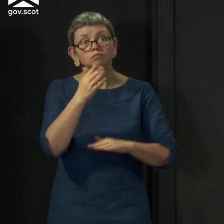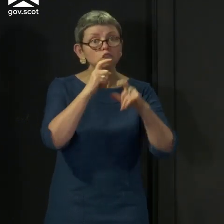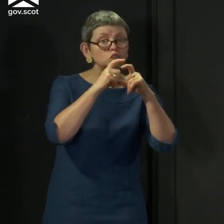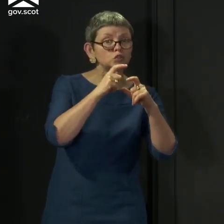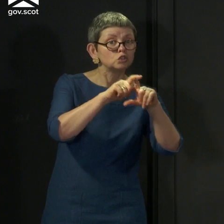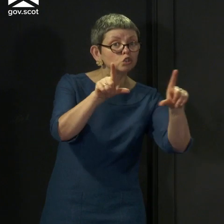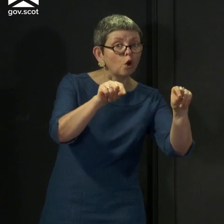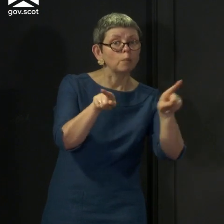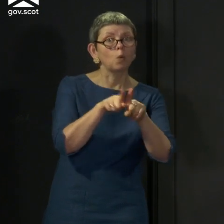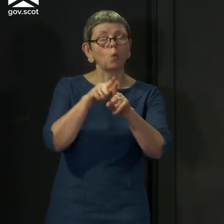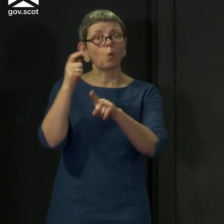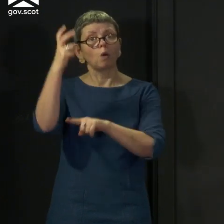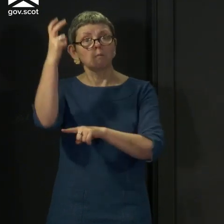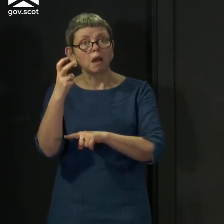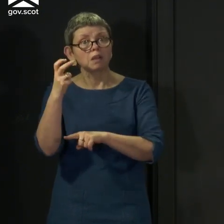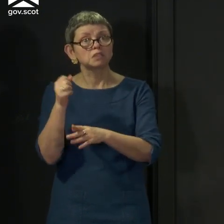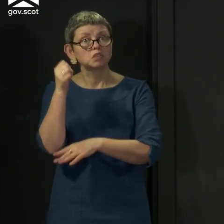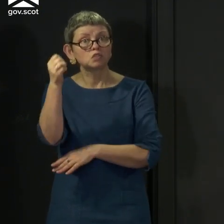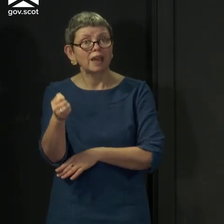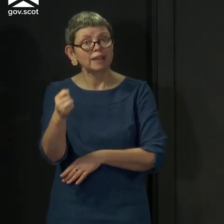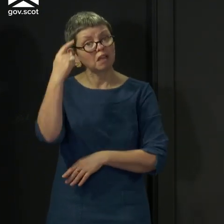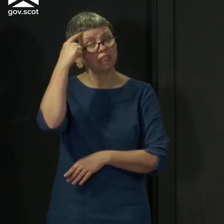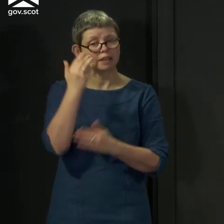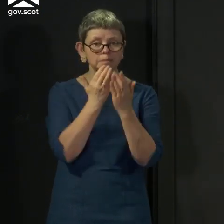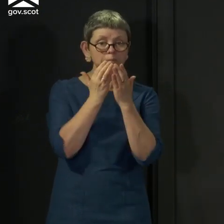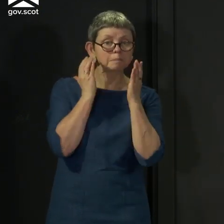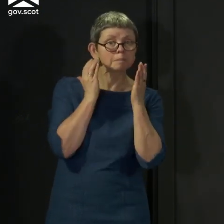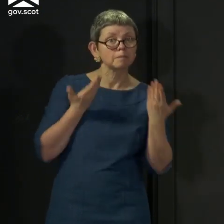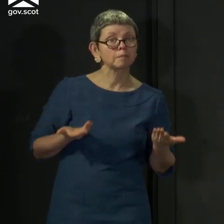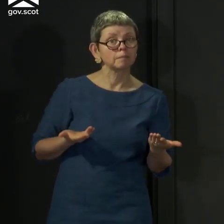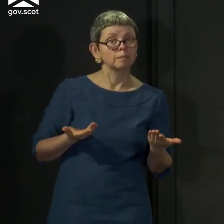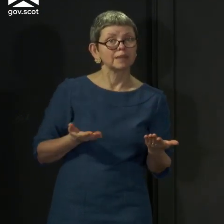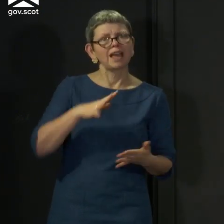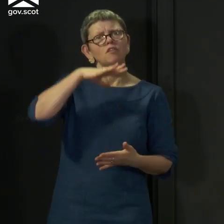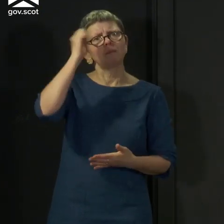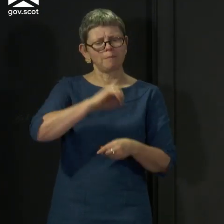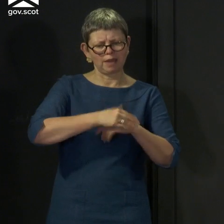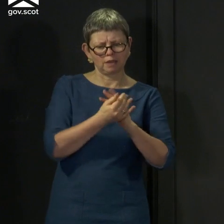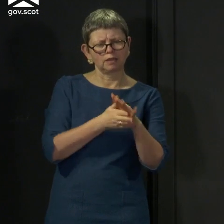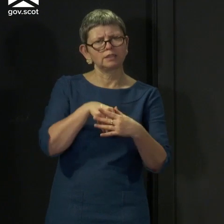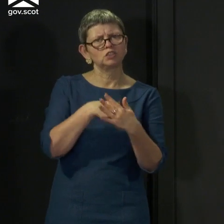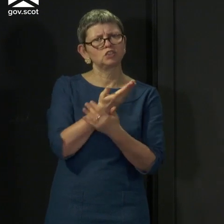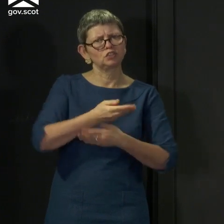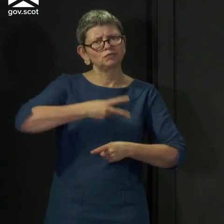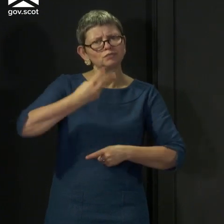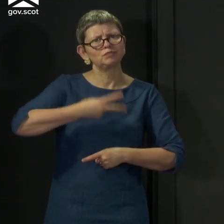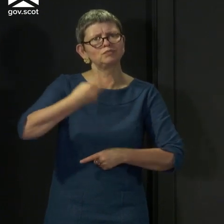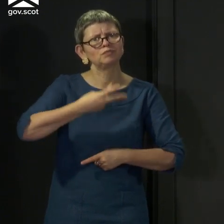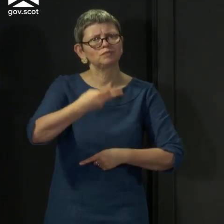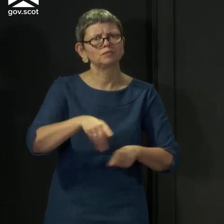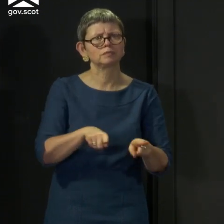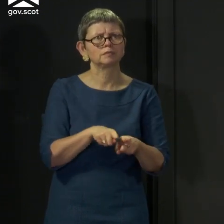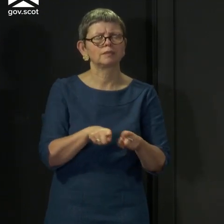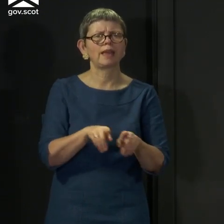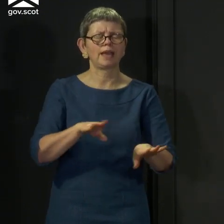face covering and remember to wash your hands thoroughly and often and make sure you're following cough, sneeze,